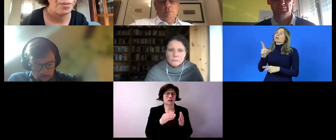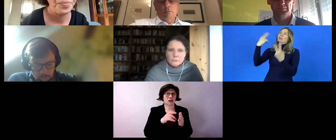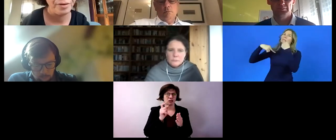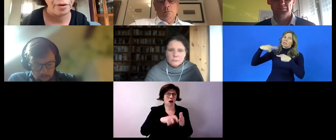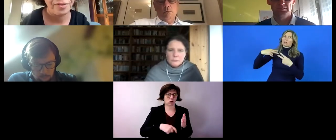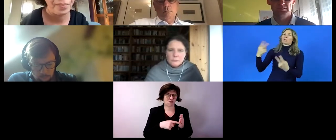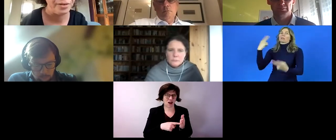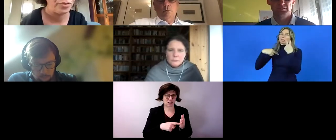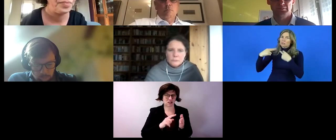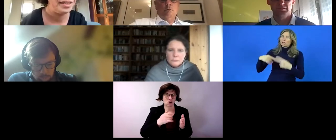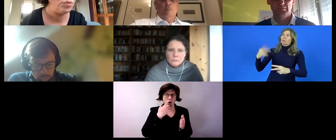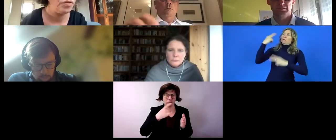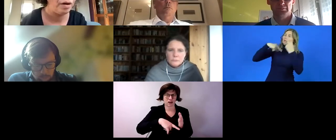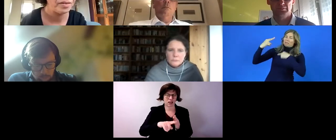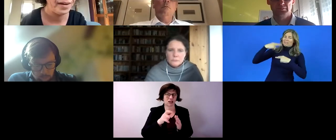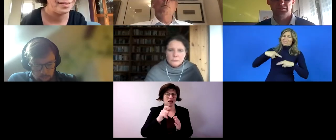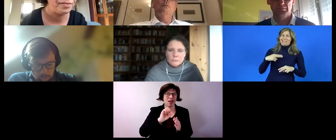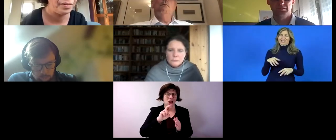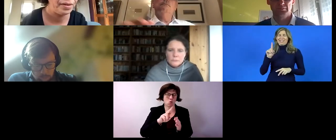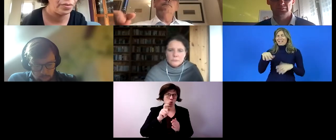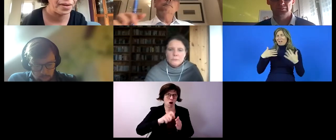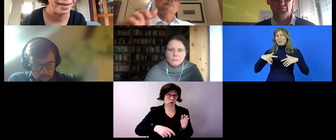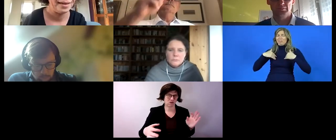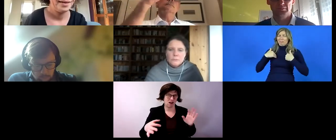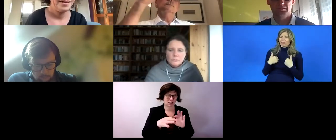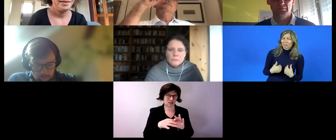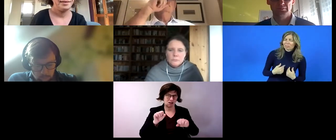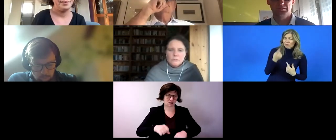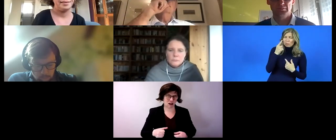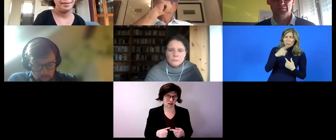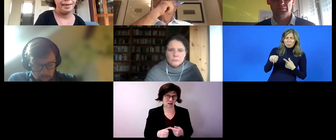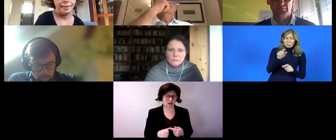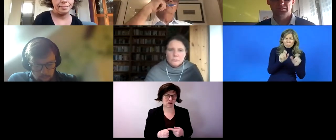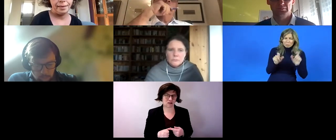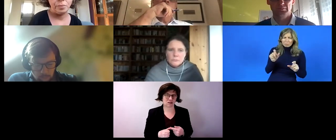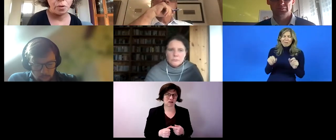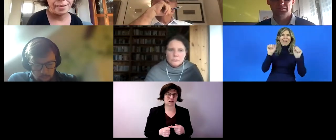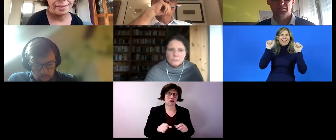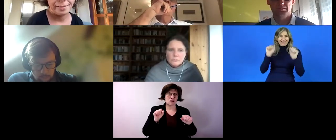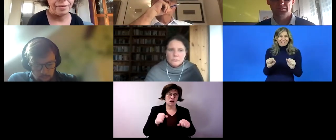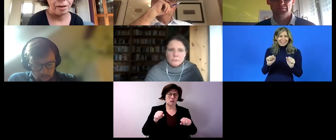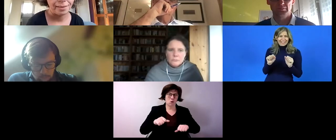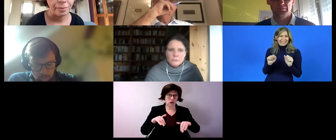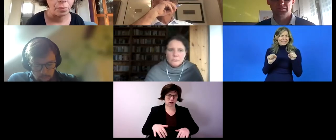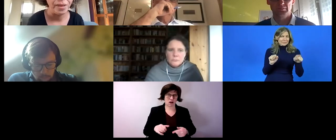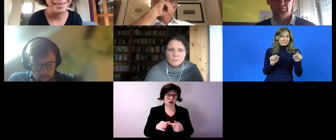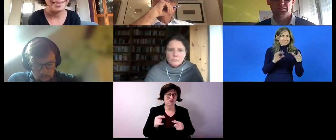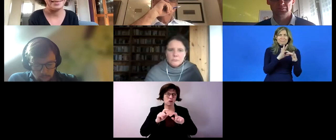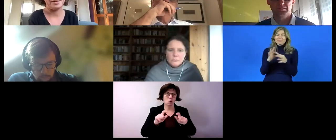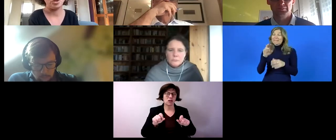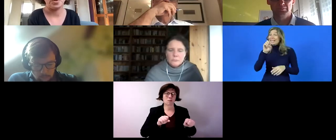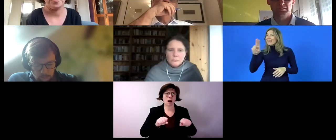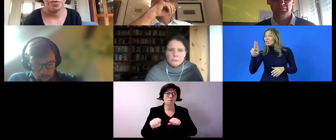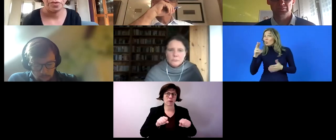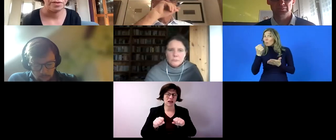meaningful and quite strainful for the persons in questions uh could this be seen in connection with the eu passport